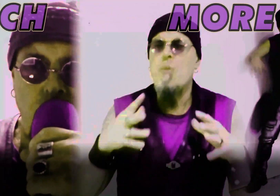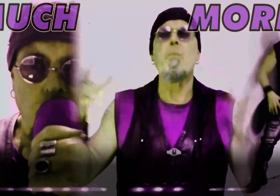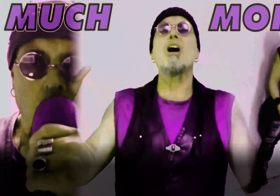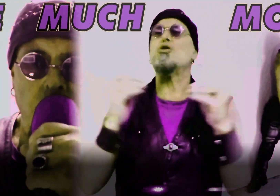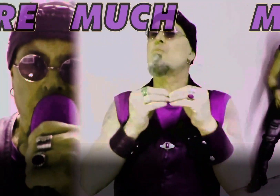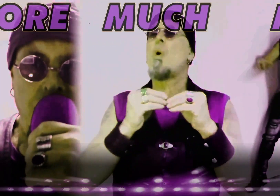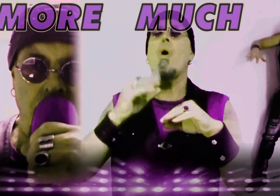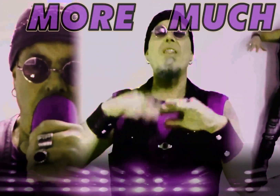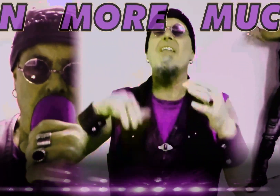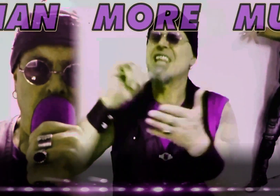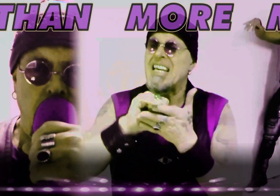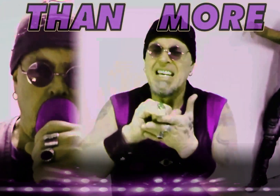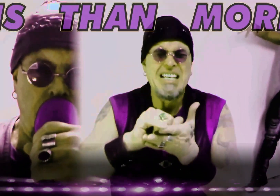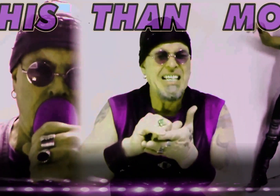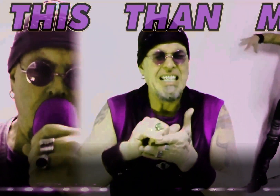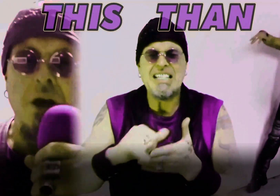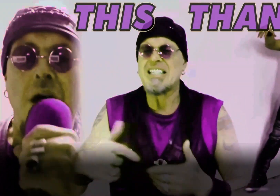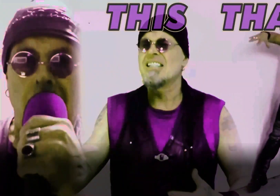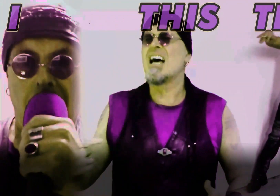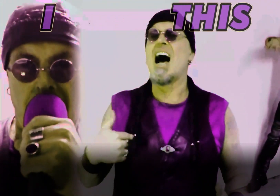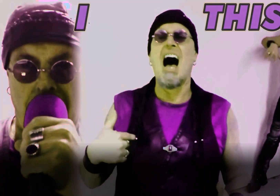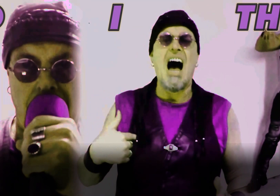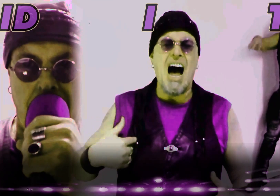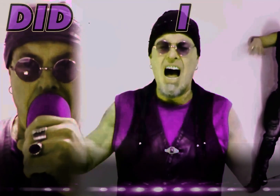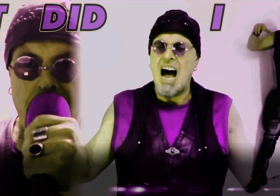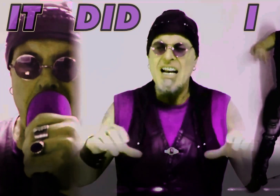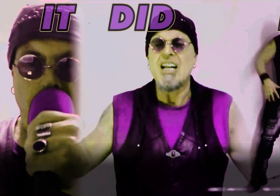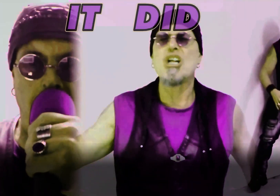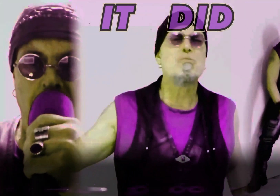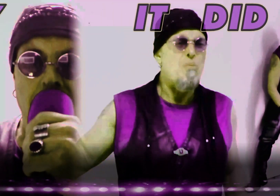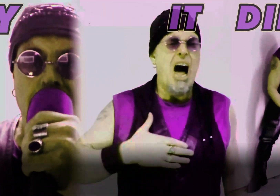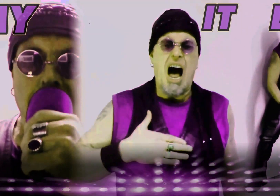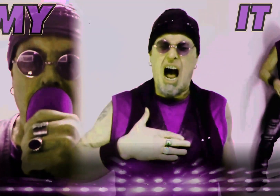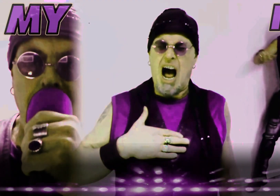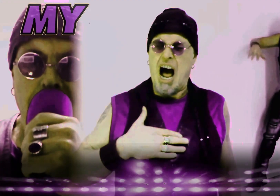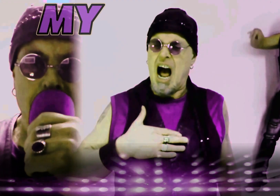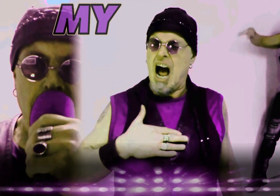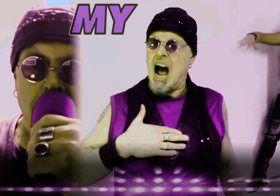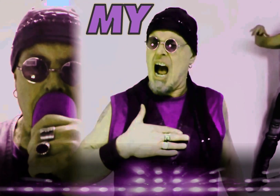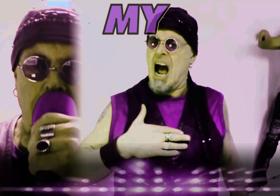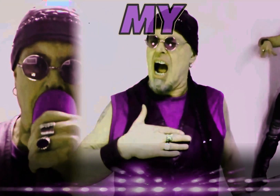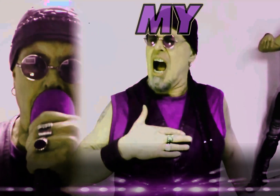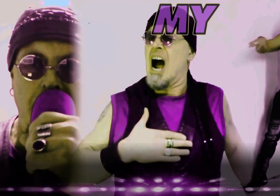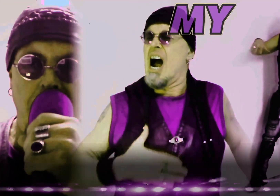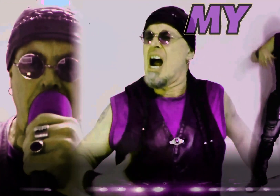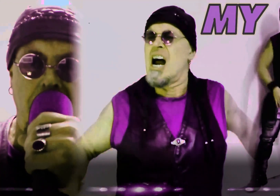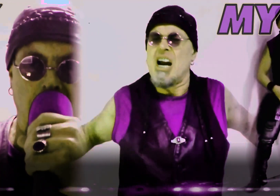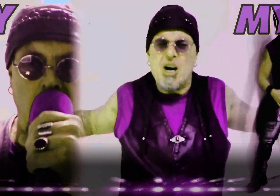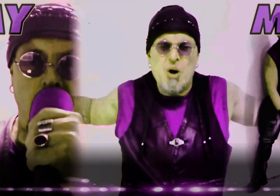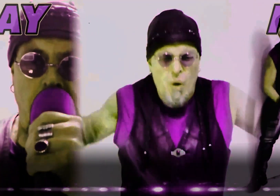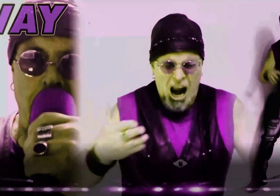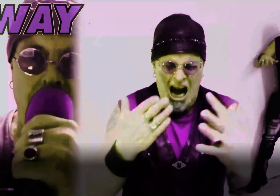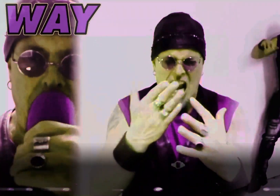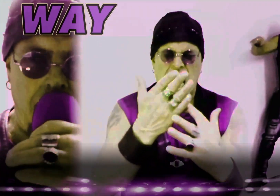much more than this I did it my way